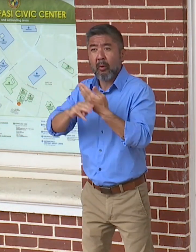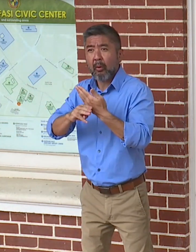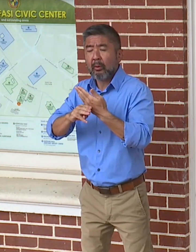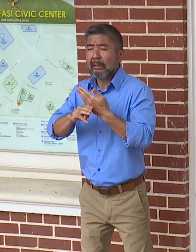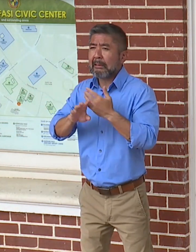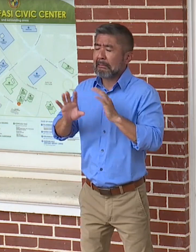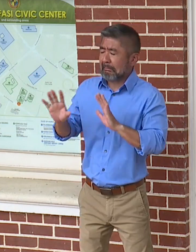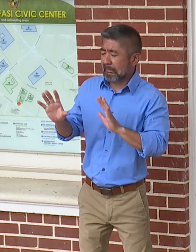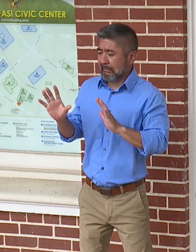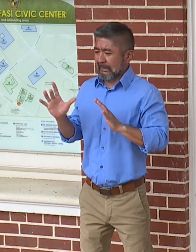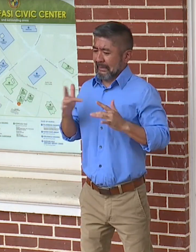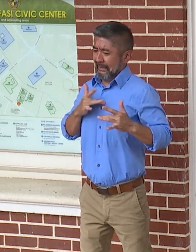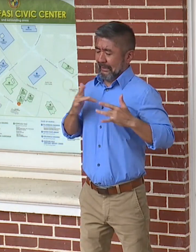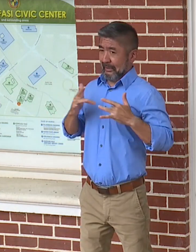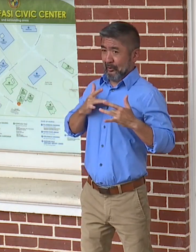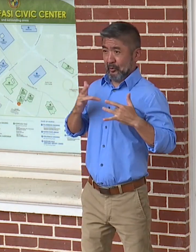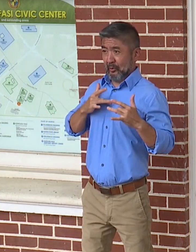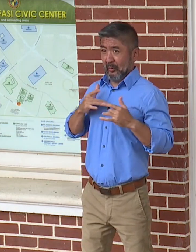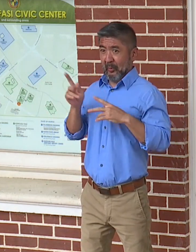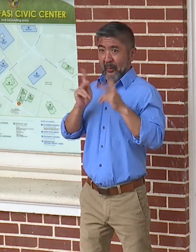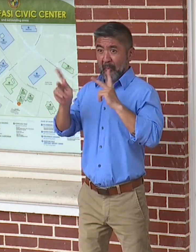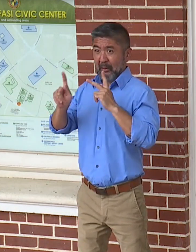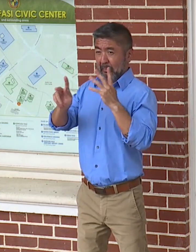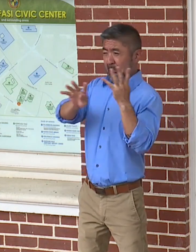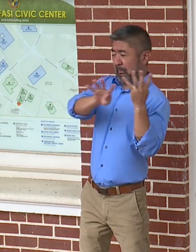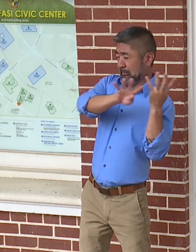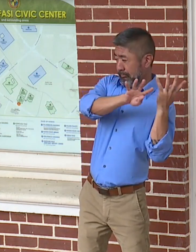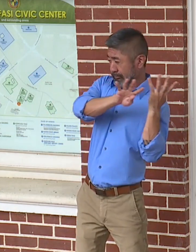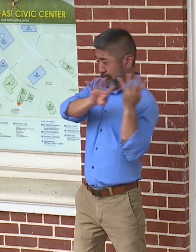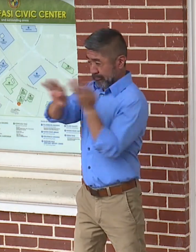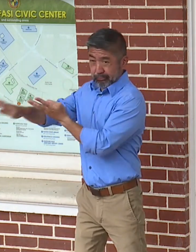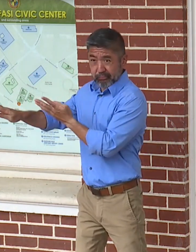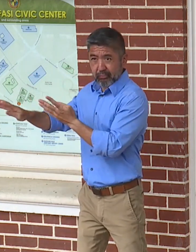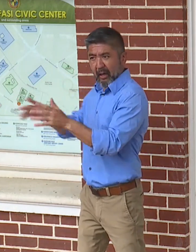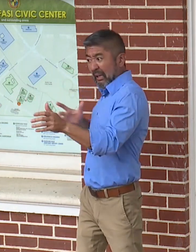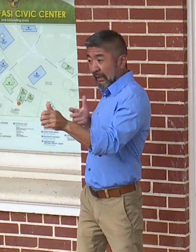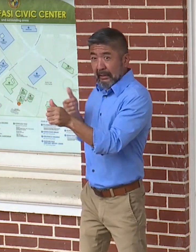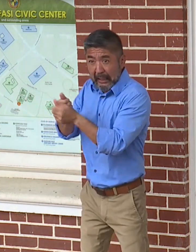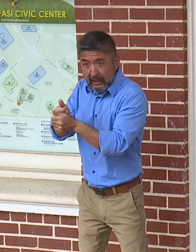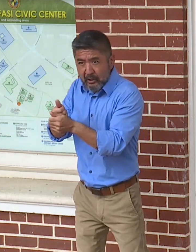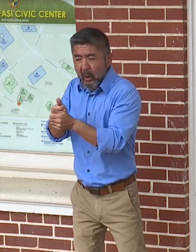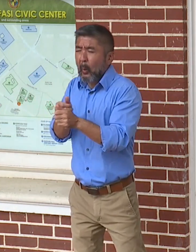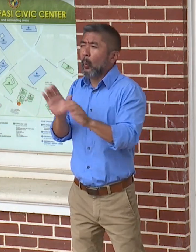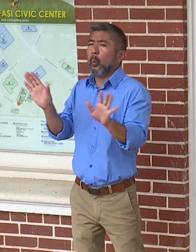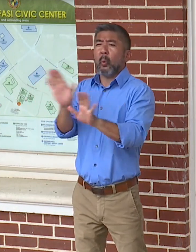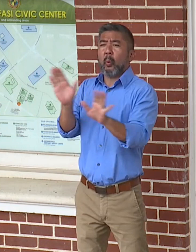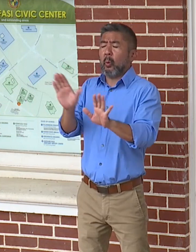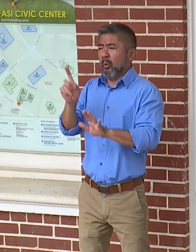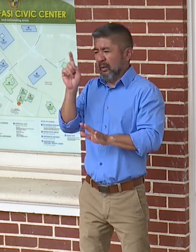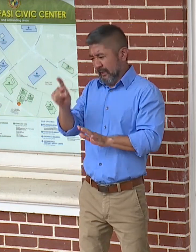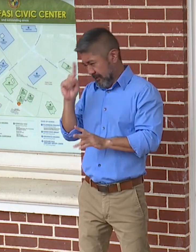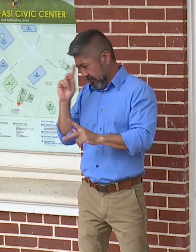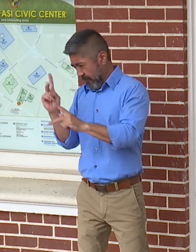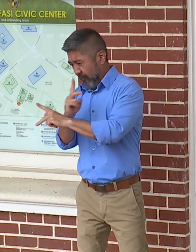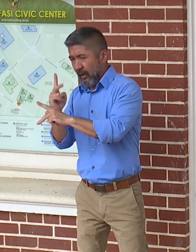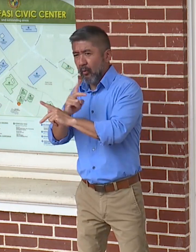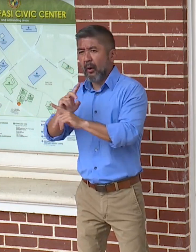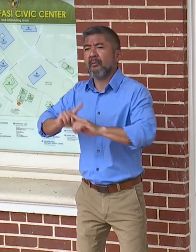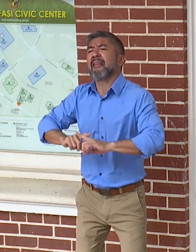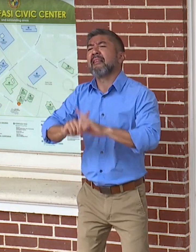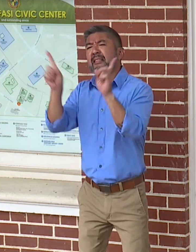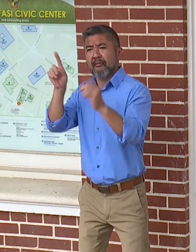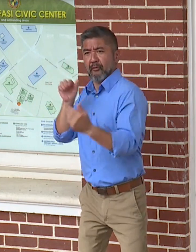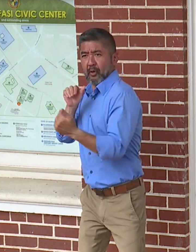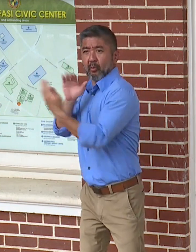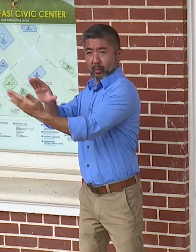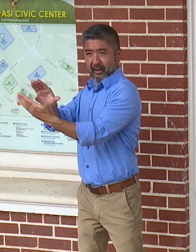the traffic jam or the backlog that would be created down the road. So it's obvious that we had to find better ways. So this what we're